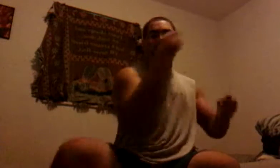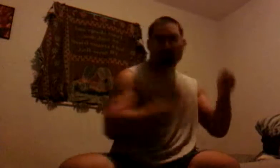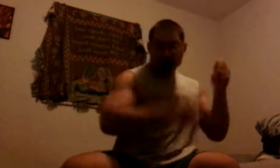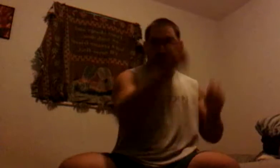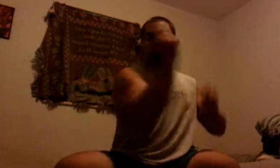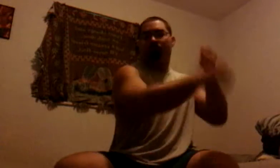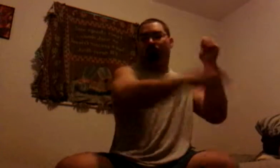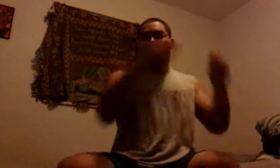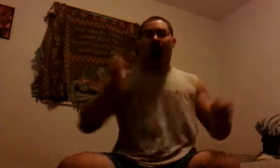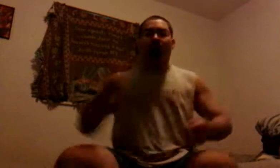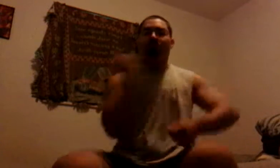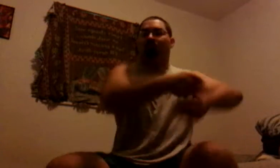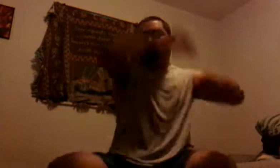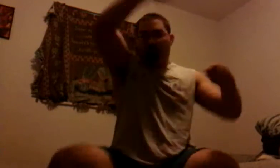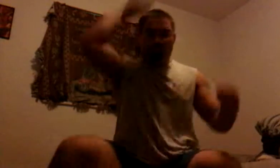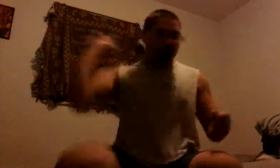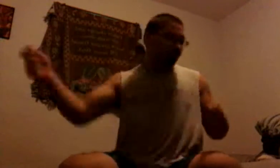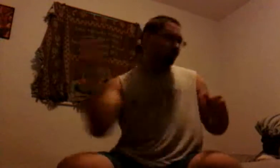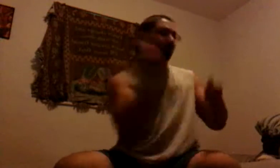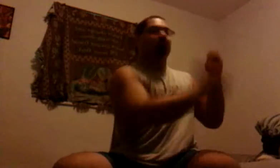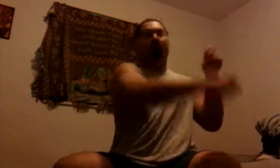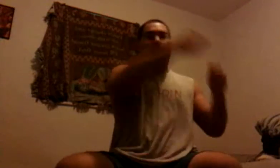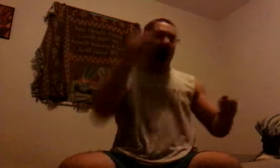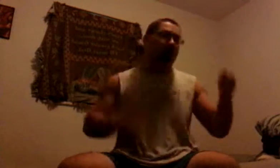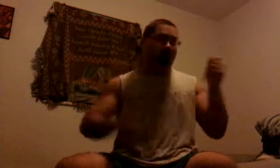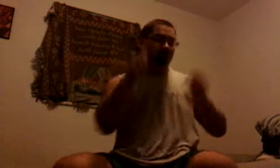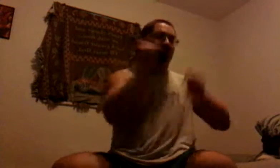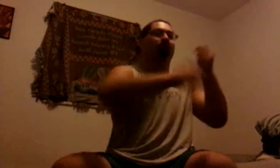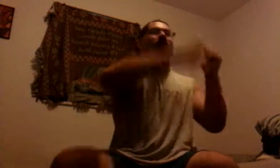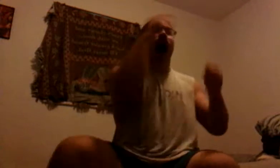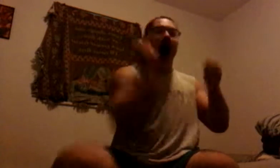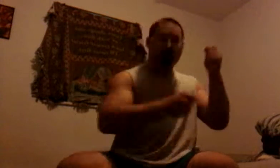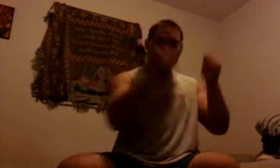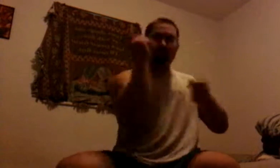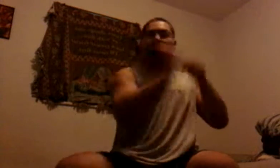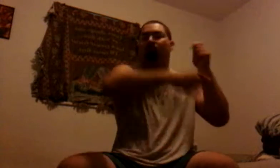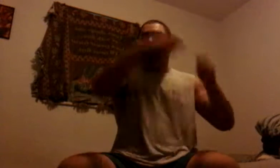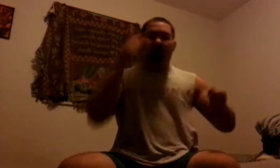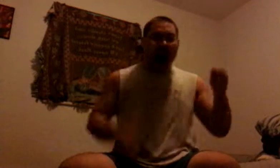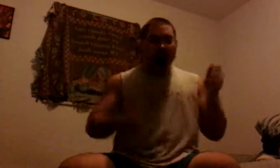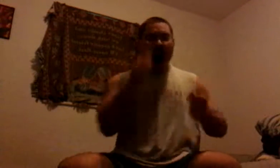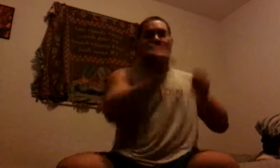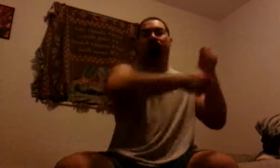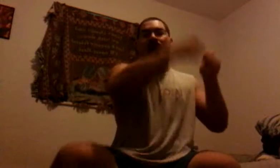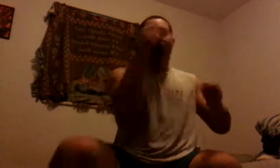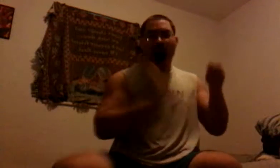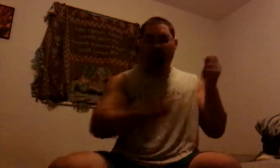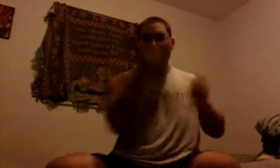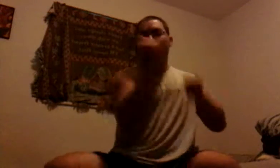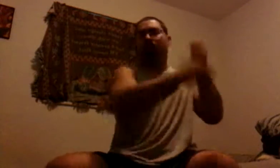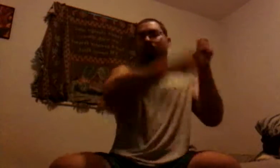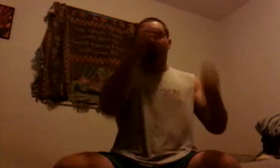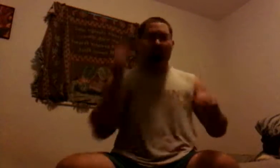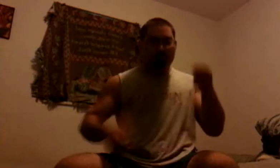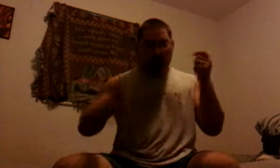guilty to